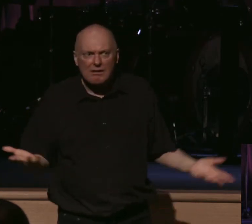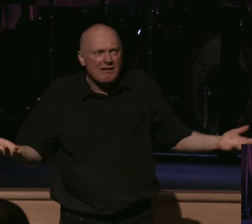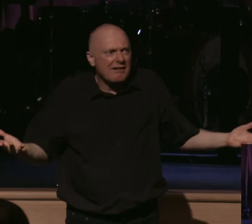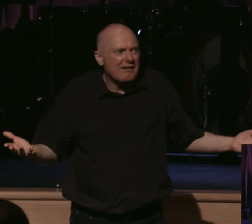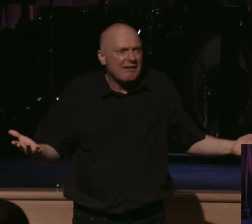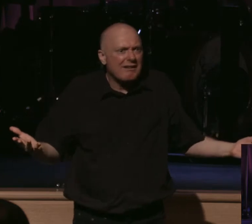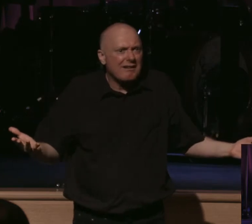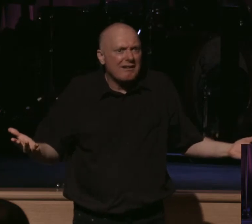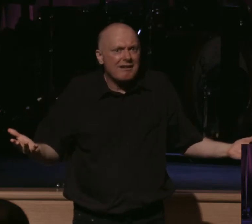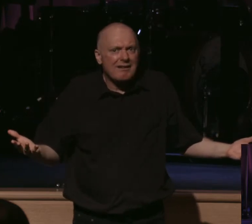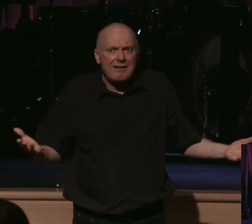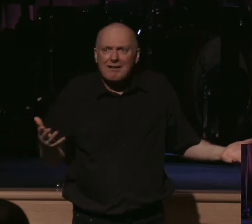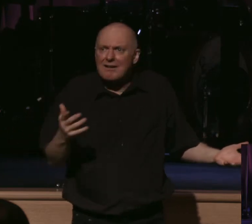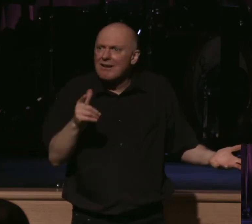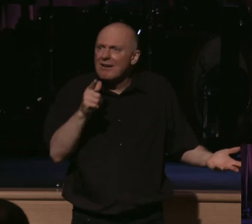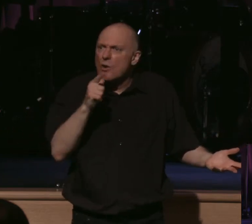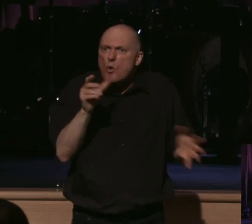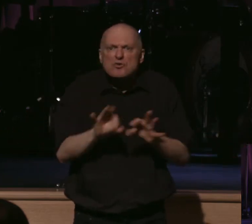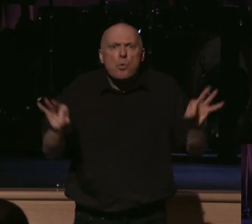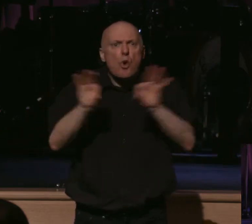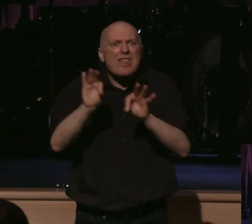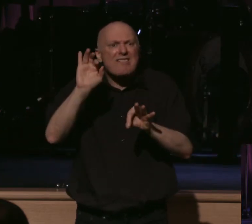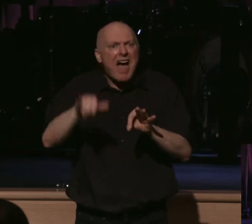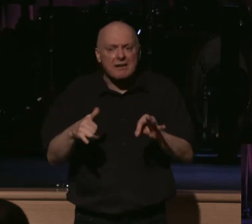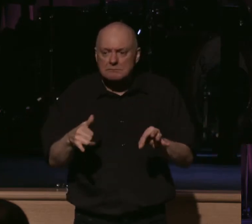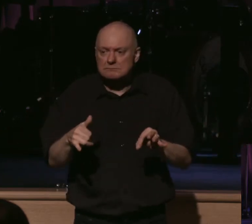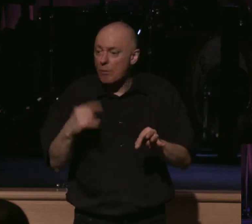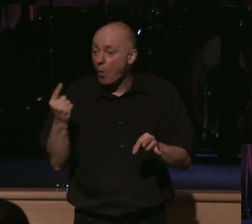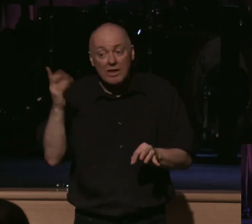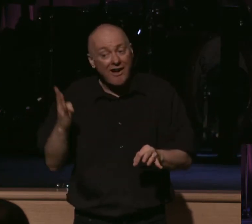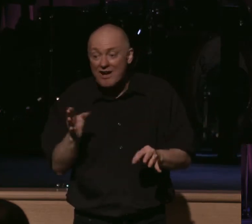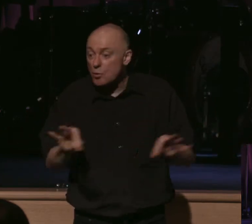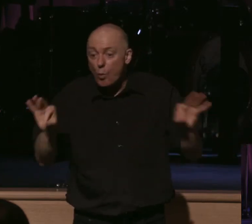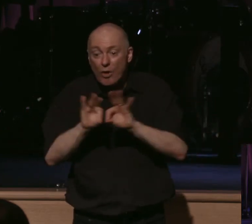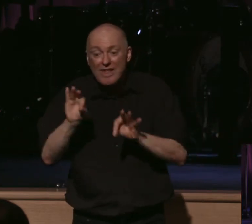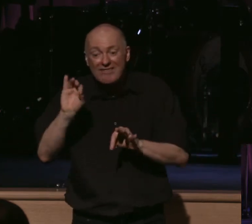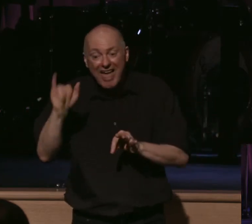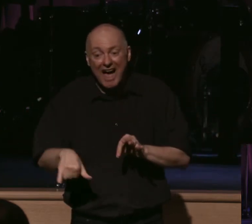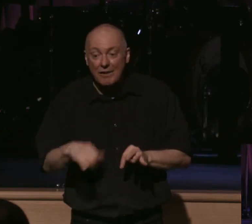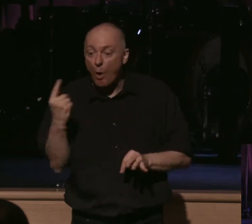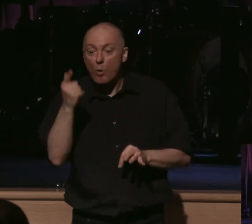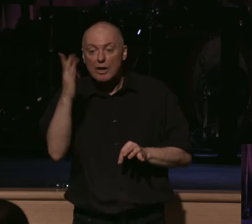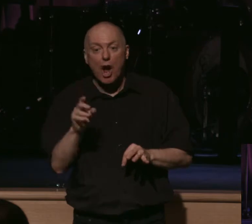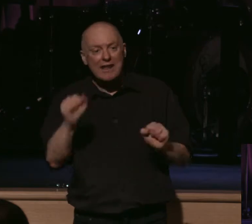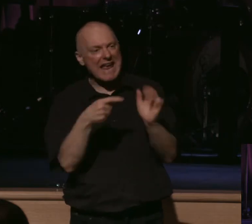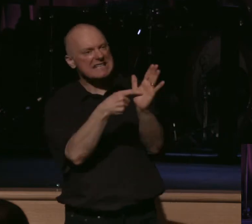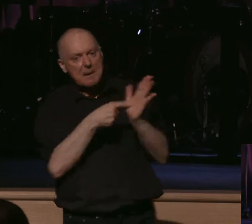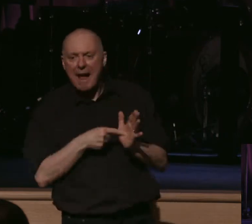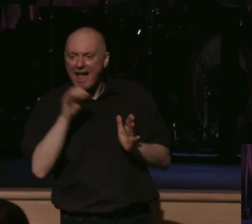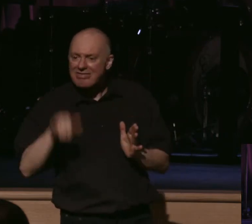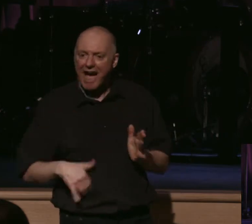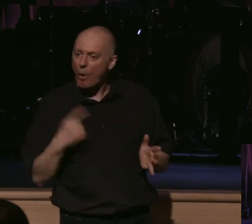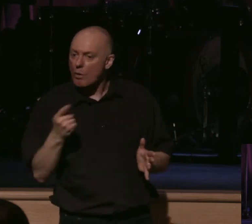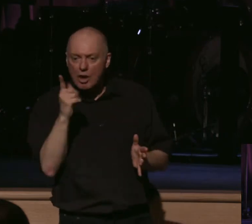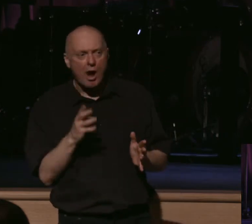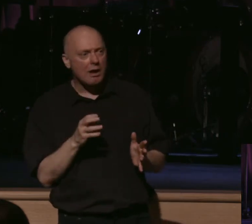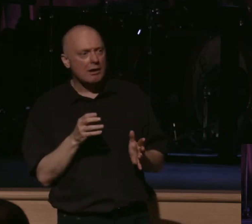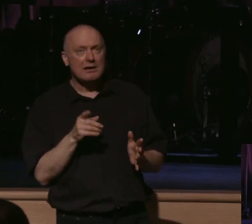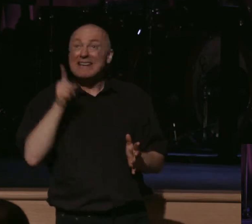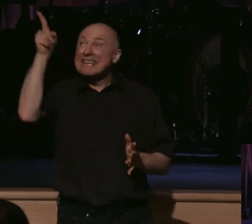of such devotion? There's only one who is worthy of that, God himself. Only God can demand such things for one who is perfect